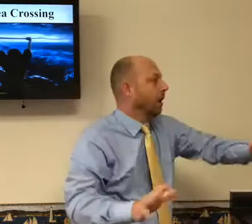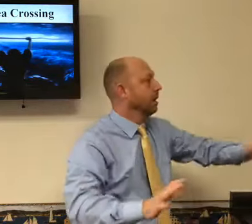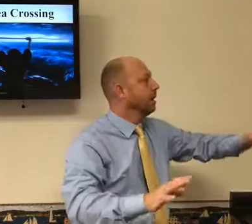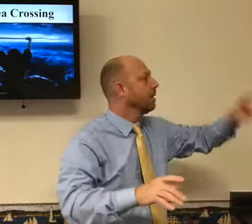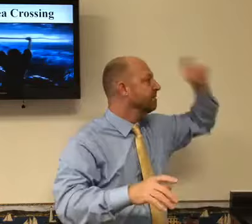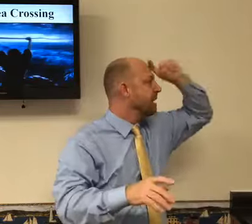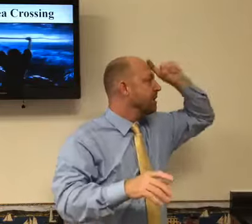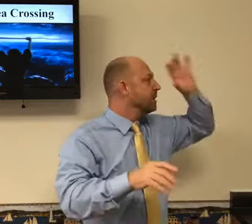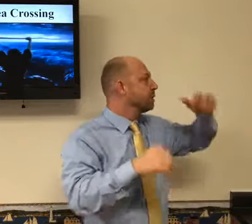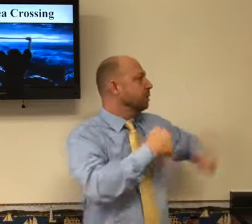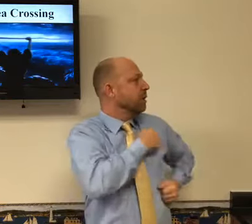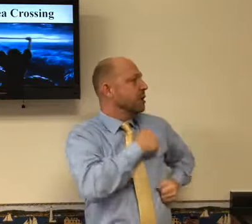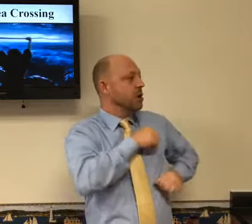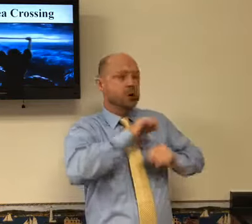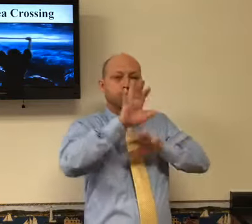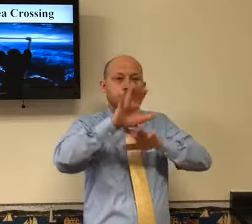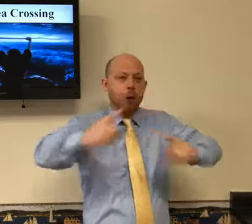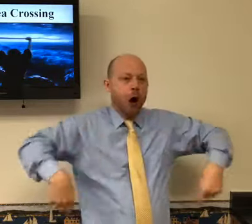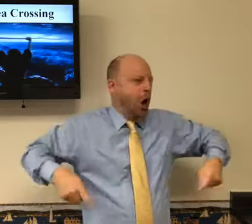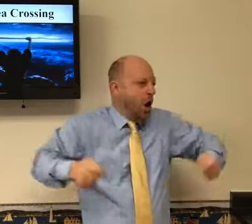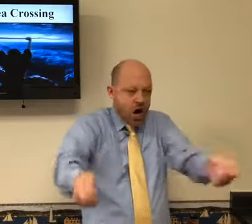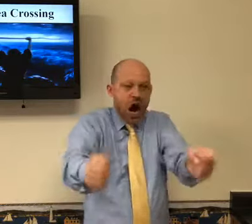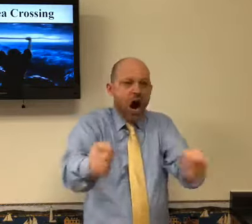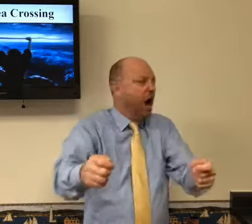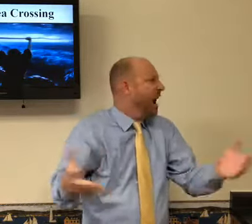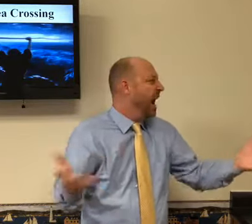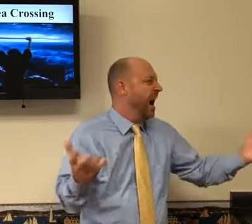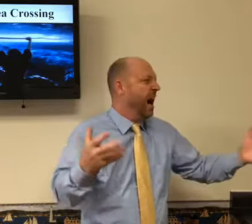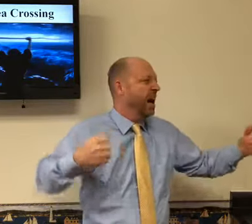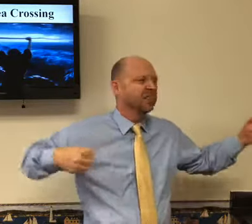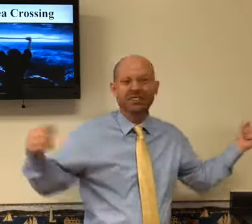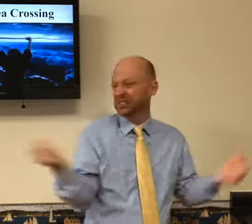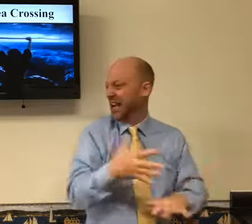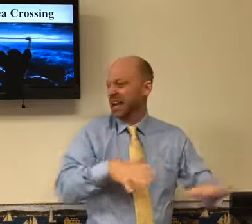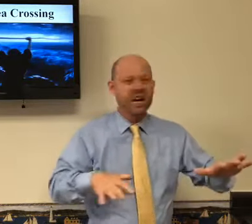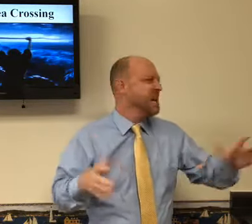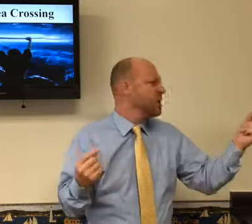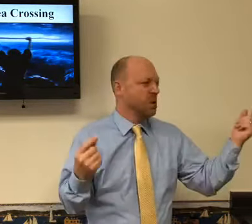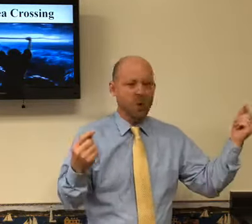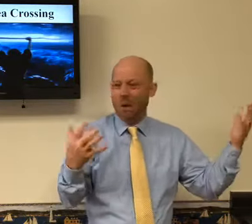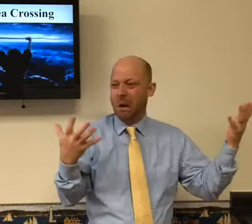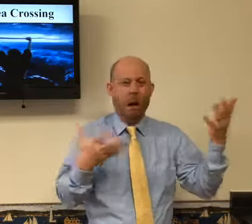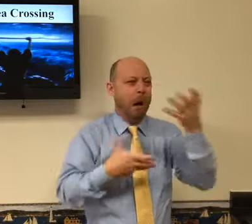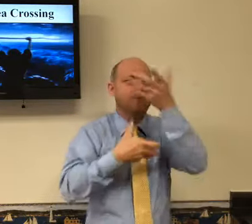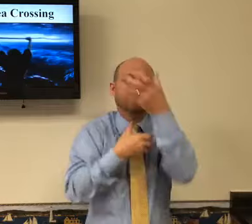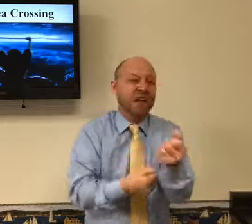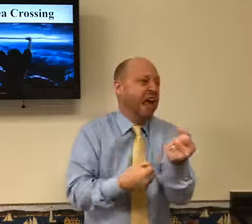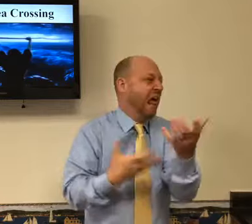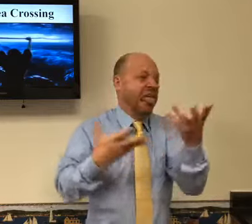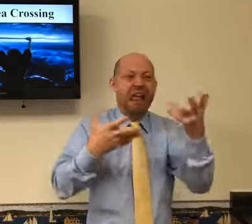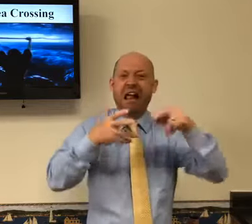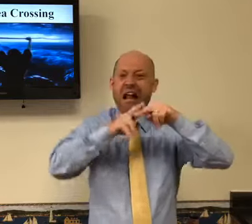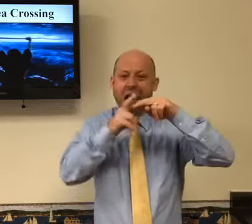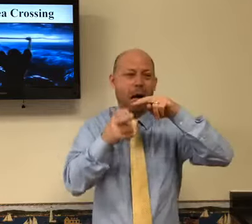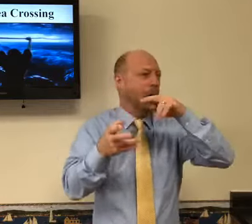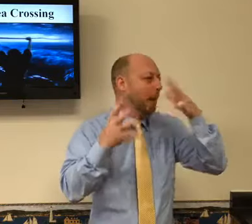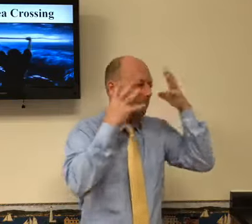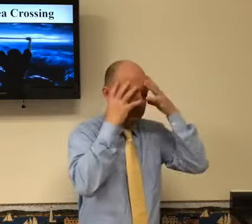water. And what are we going to do? The Egyptians are behind us. They had decided to follow the people and bring them back. And